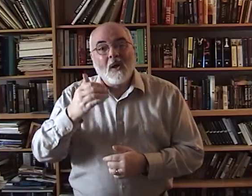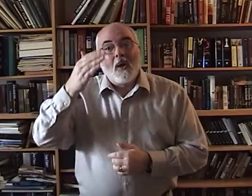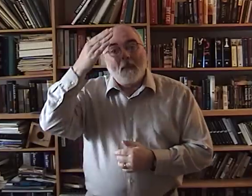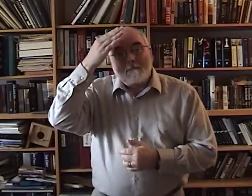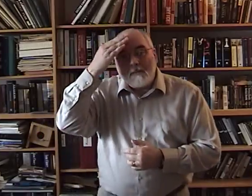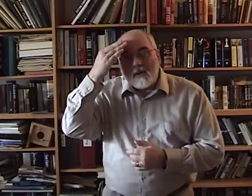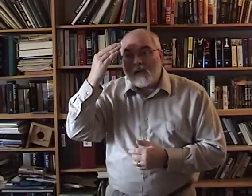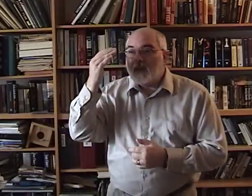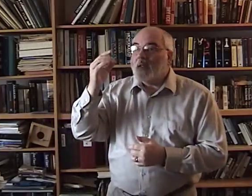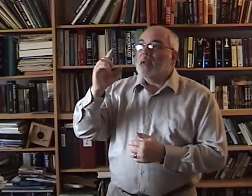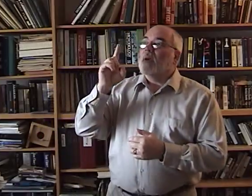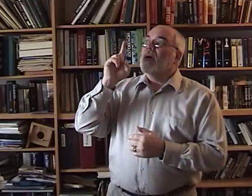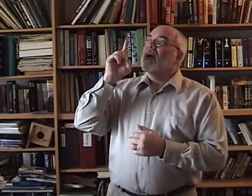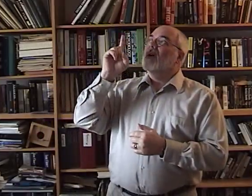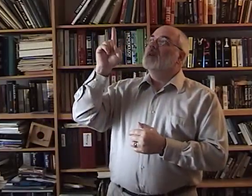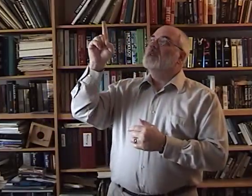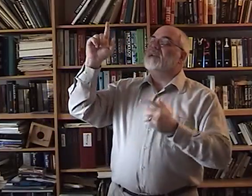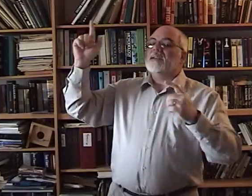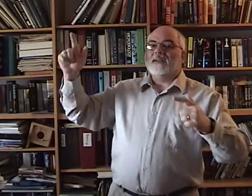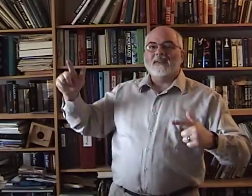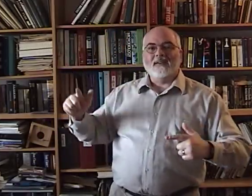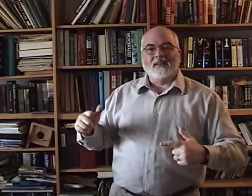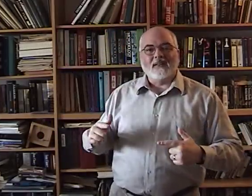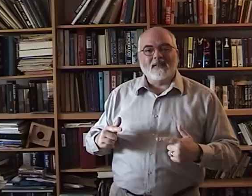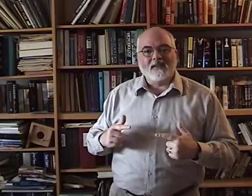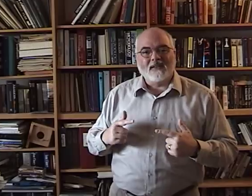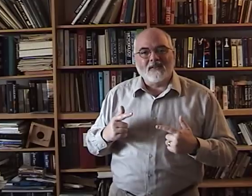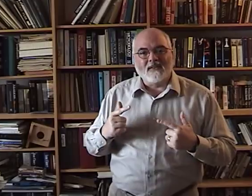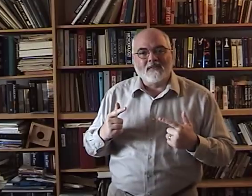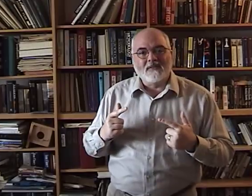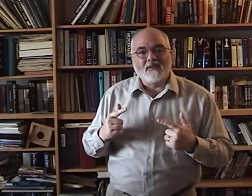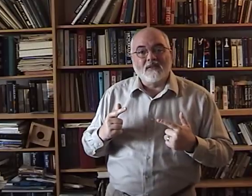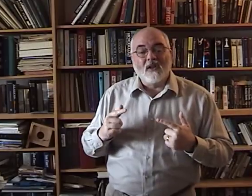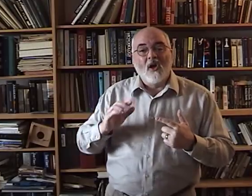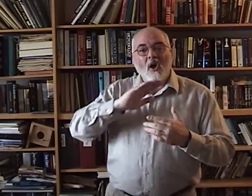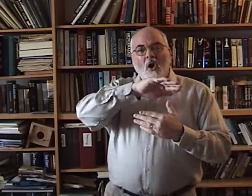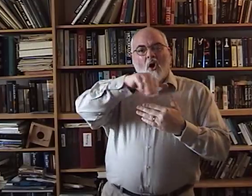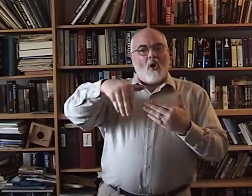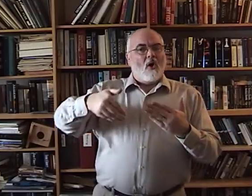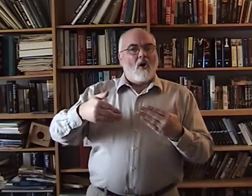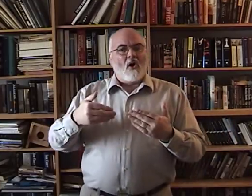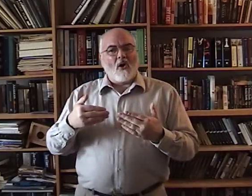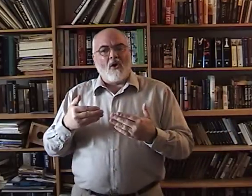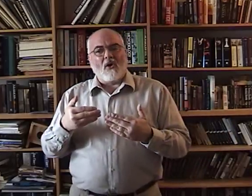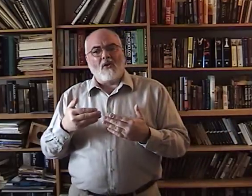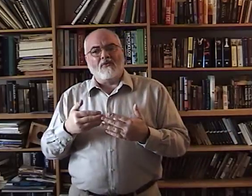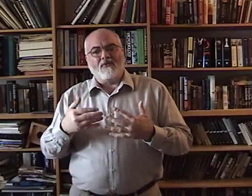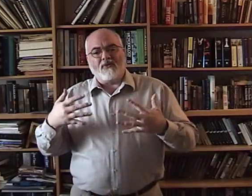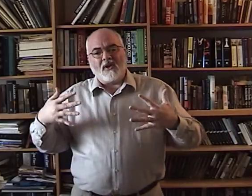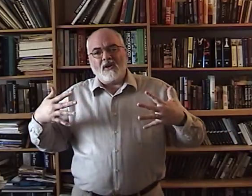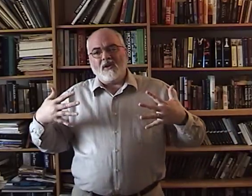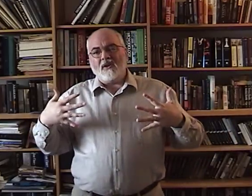because he lives all fear